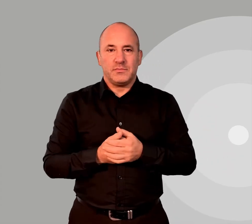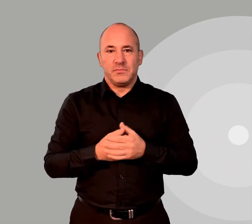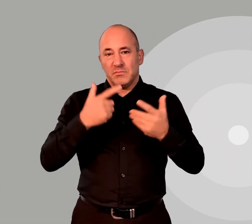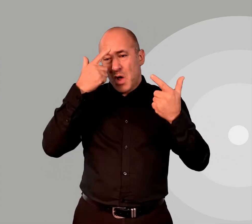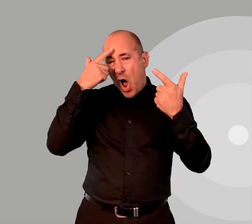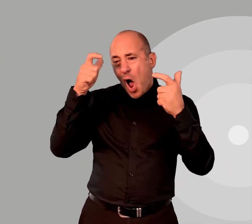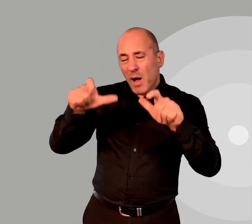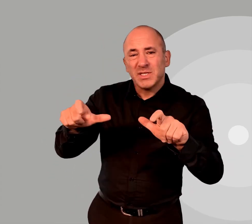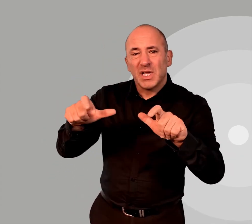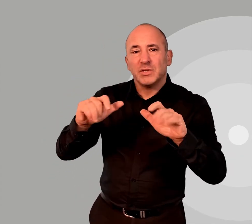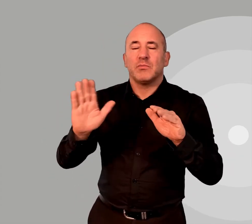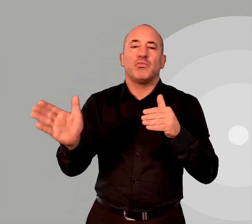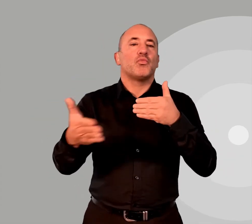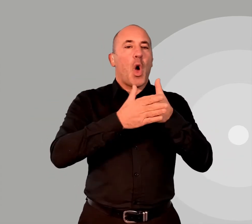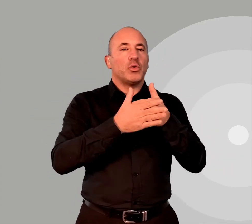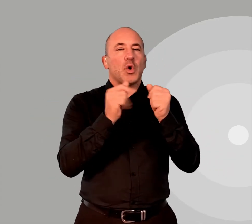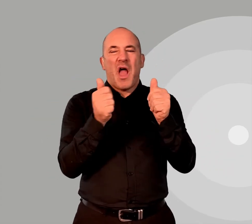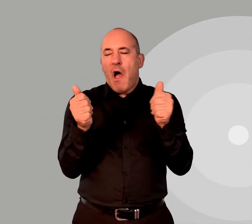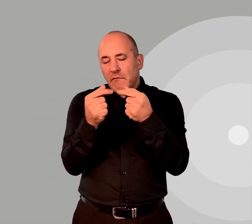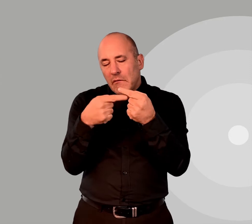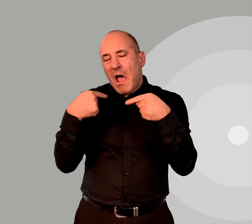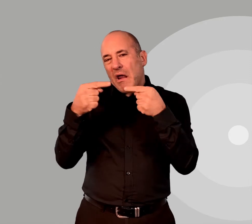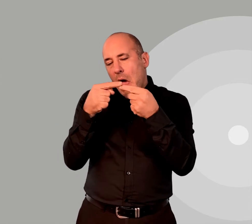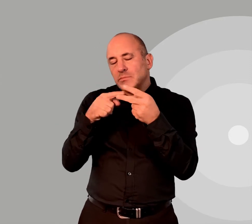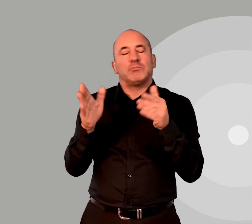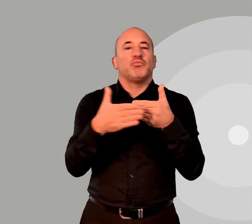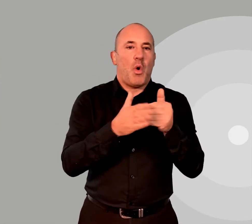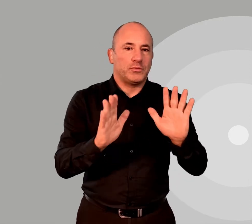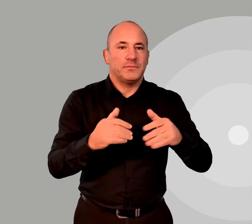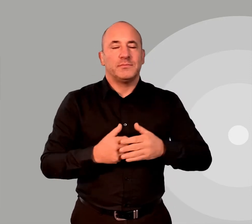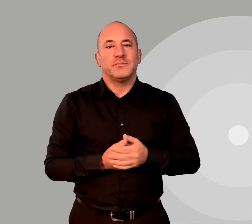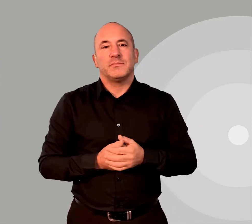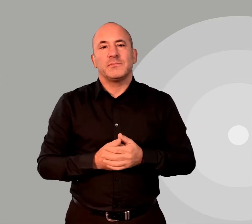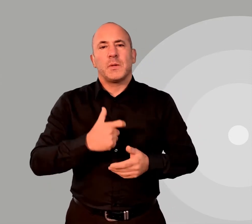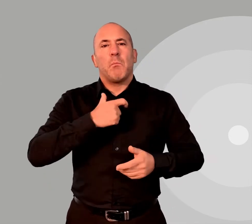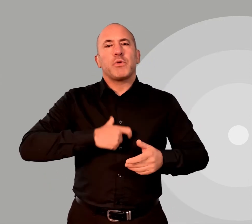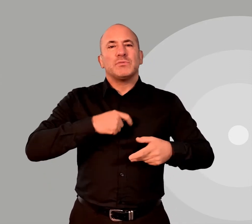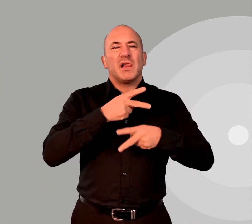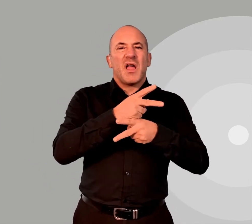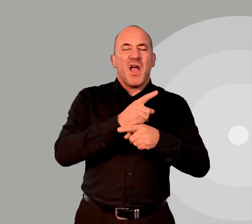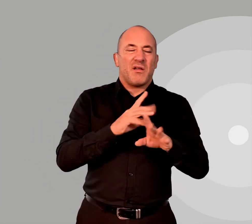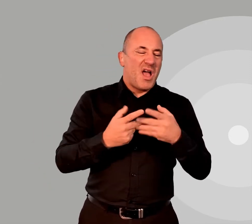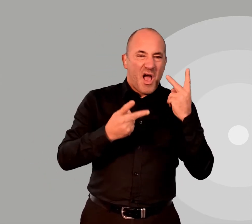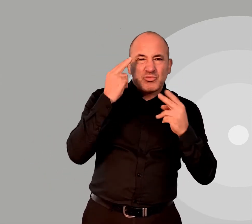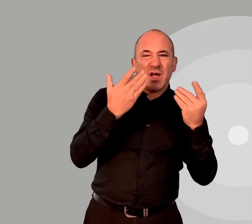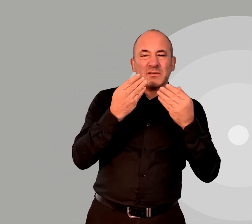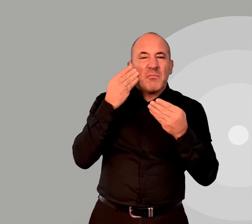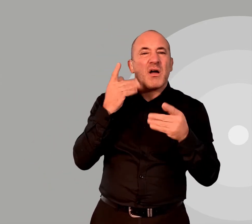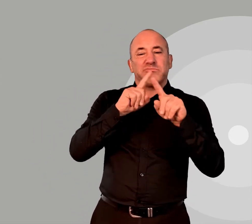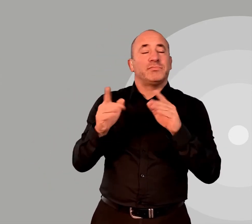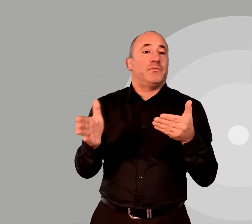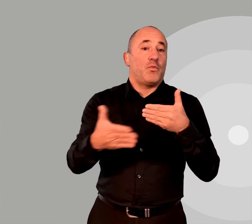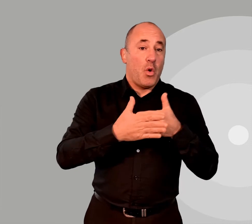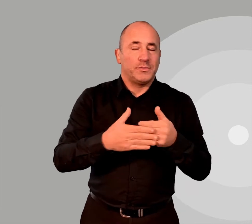Accommodation. Closed. With limited exceptions. Personal care. Closed.